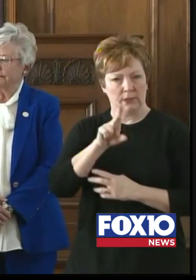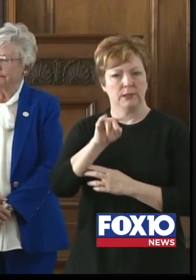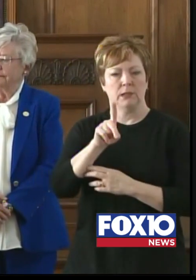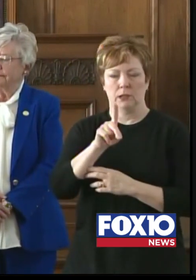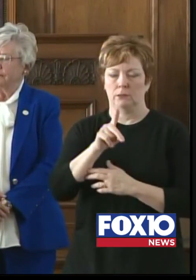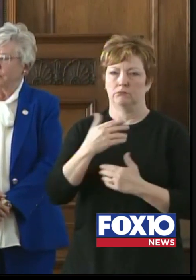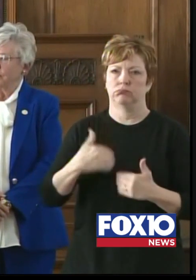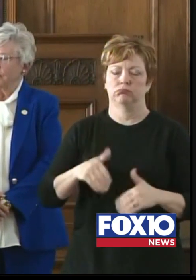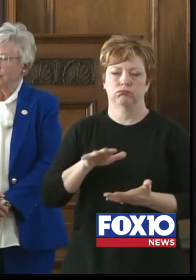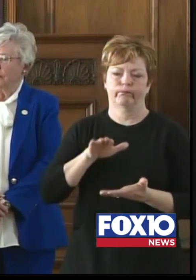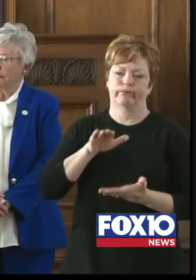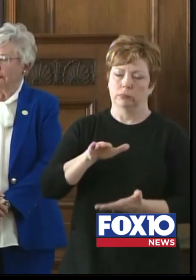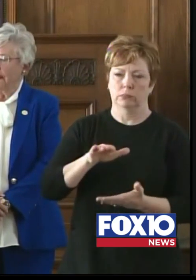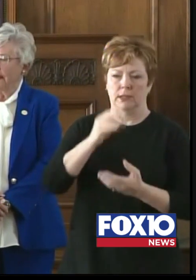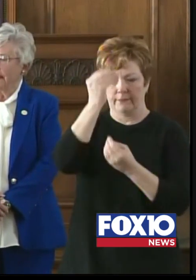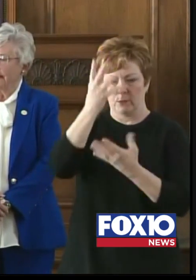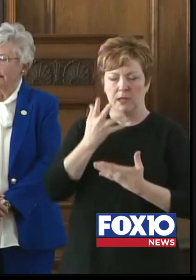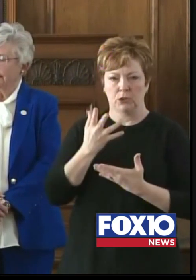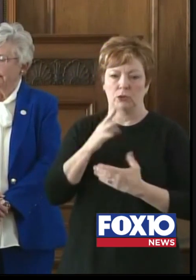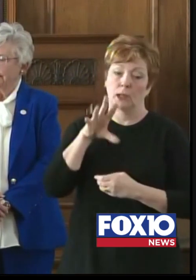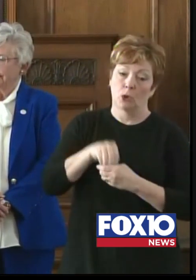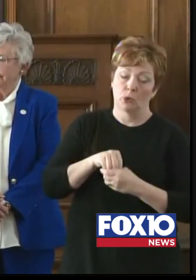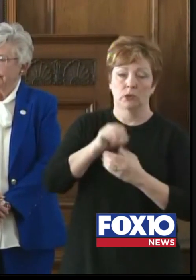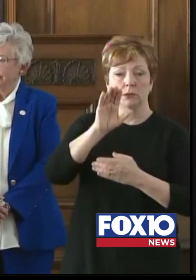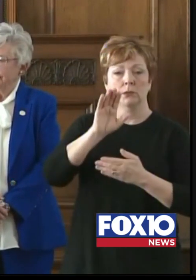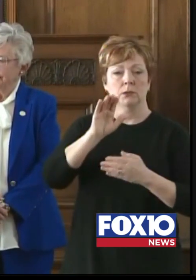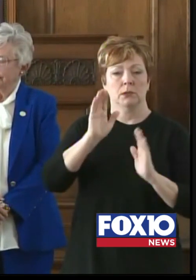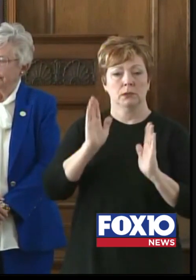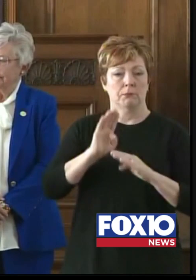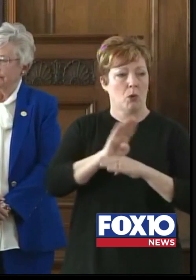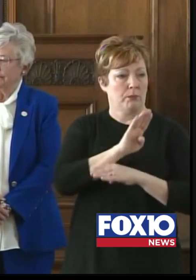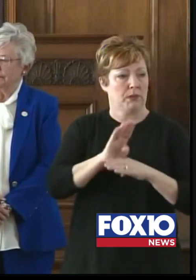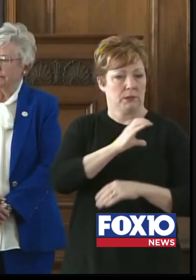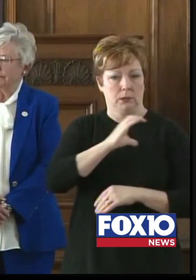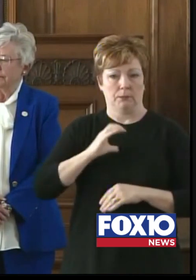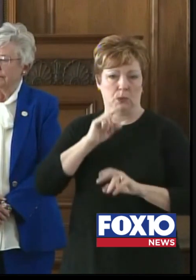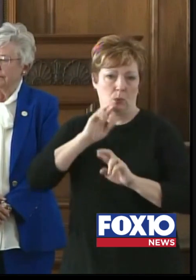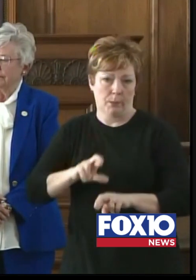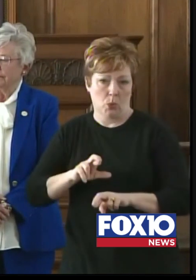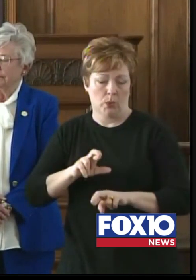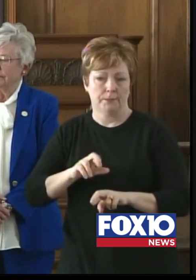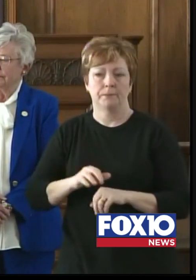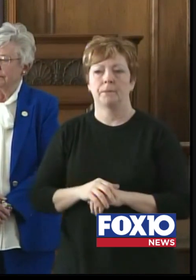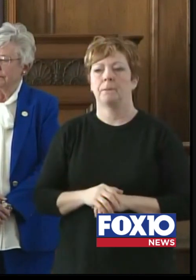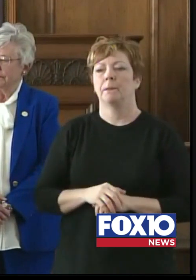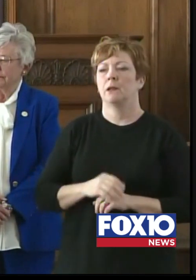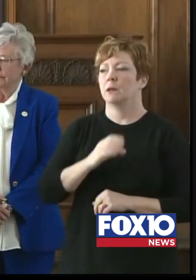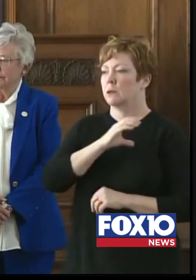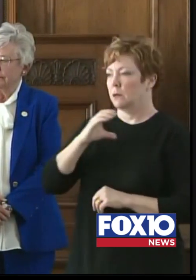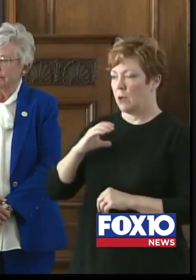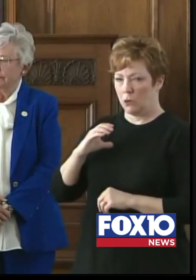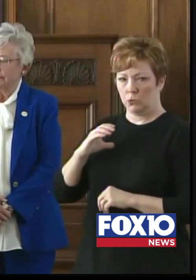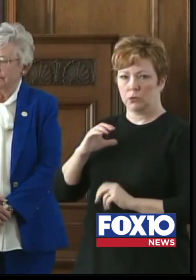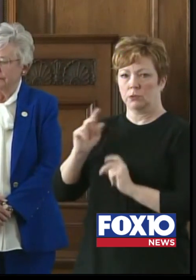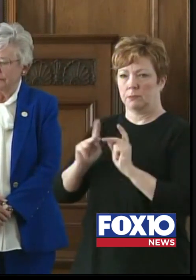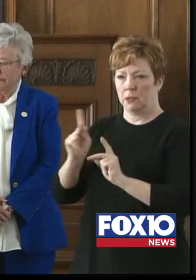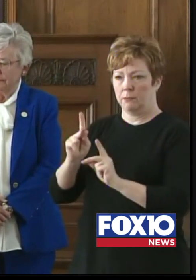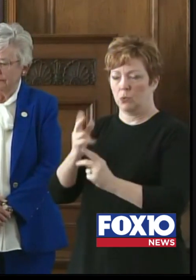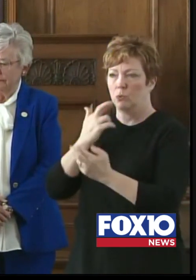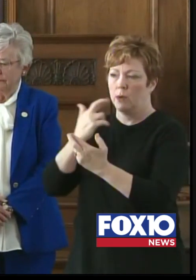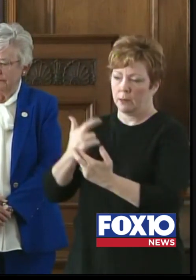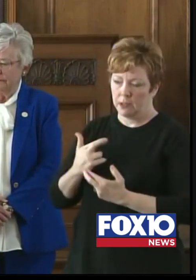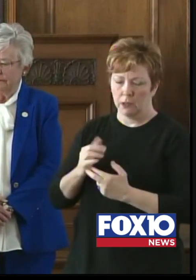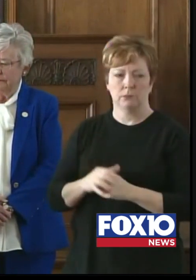information, including the Small Business Commission report, recommendations from the congressional district members, recommendations from